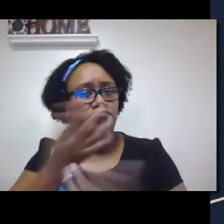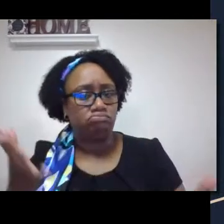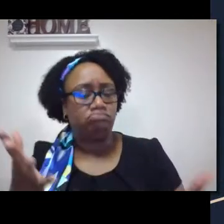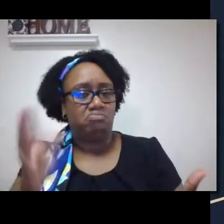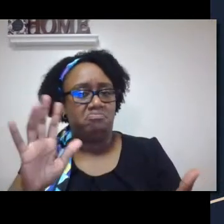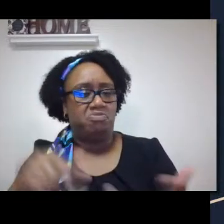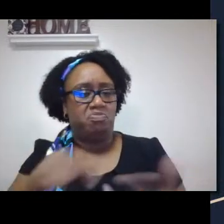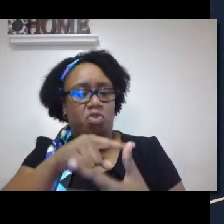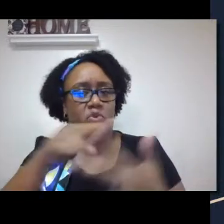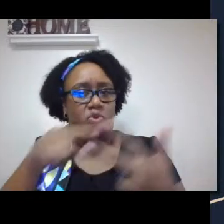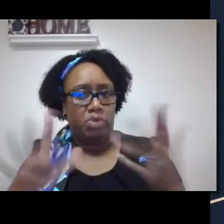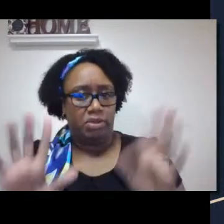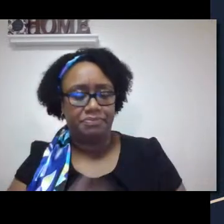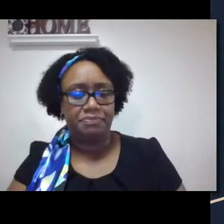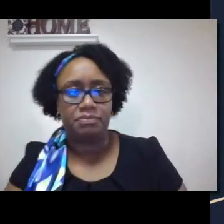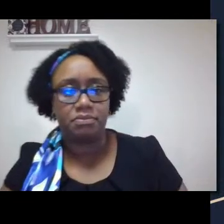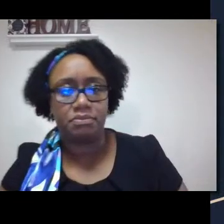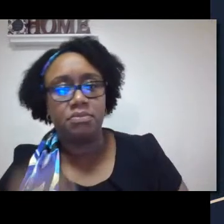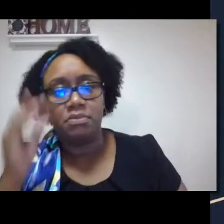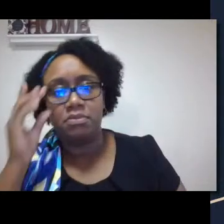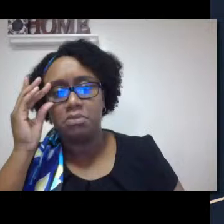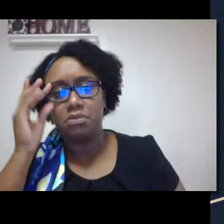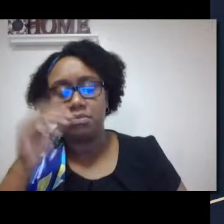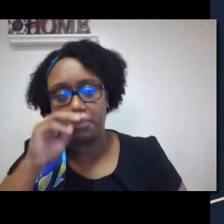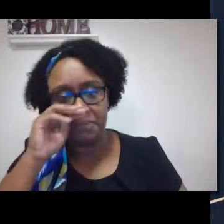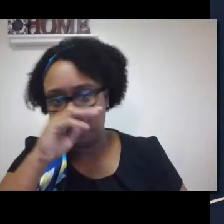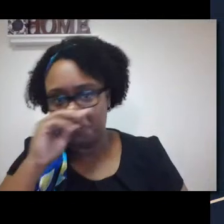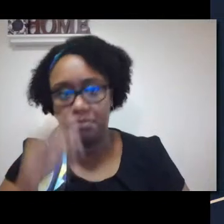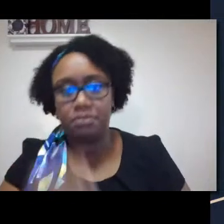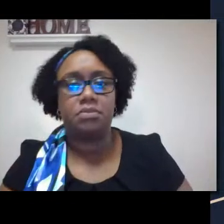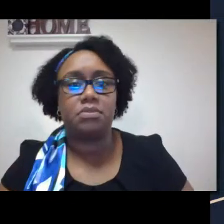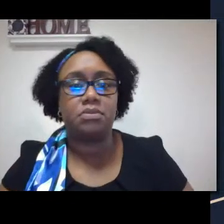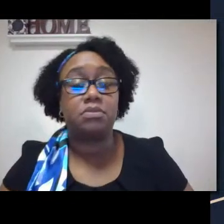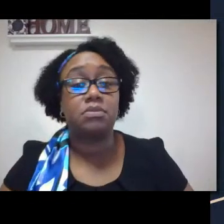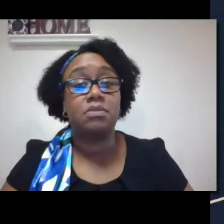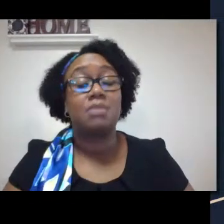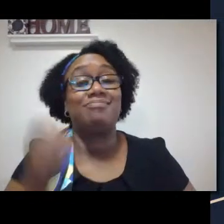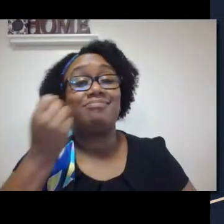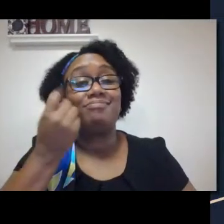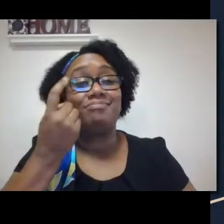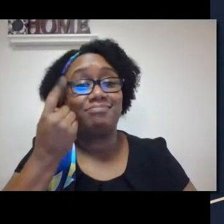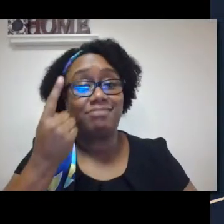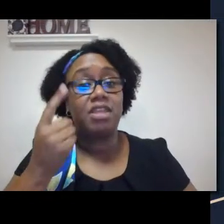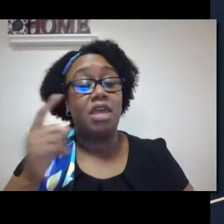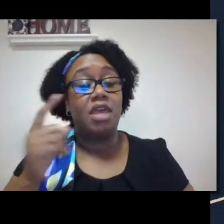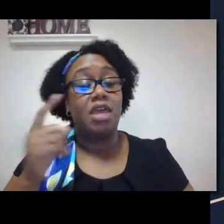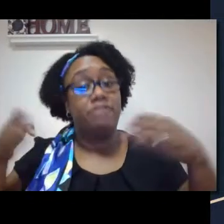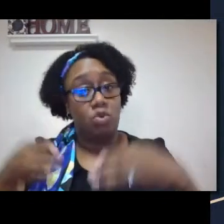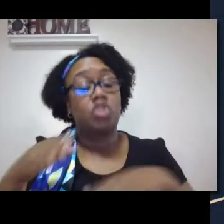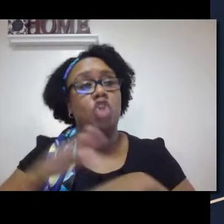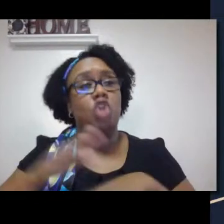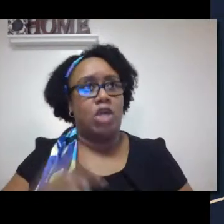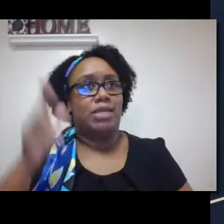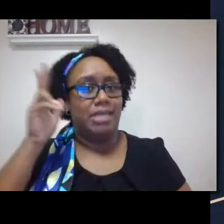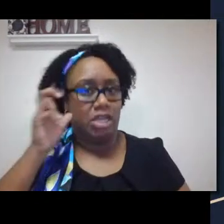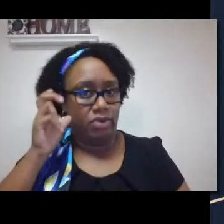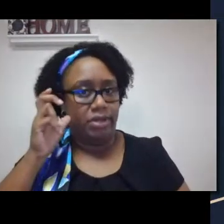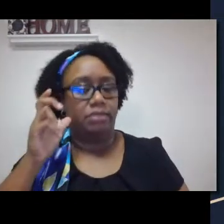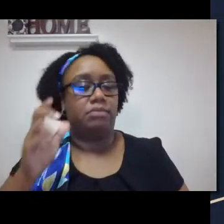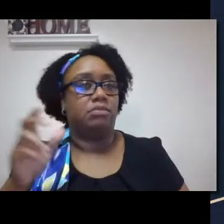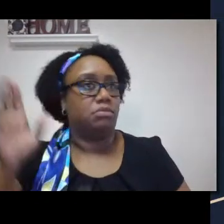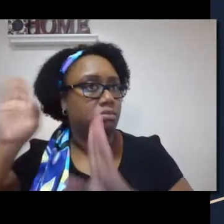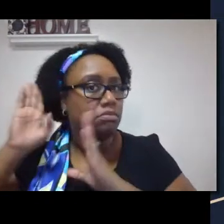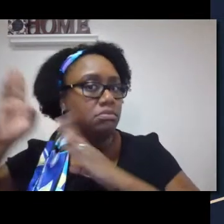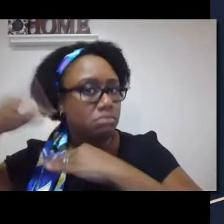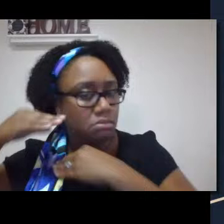Now, this is not a criticism. I'm just sharing information on how the system is and how